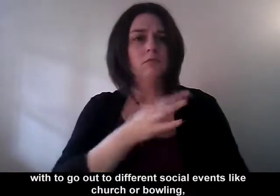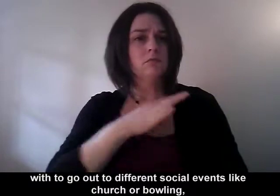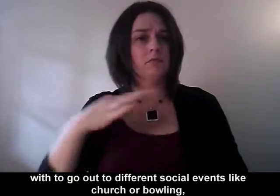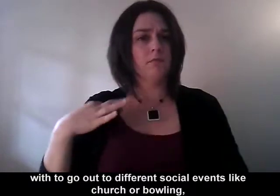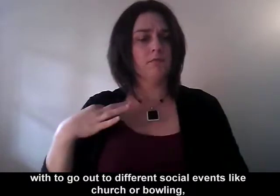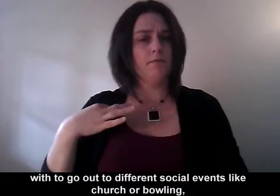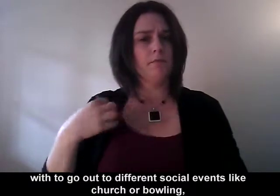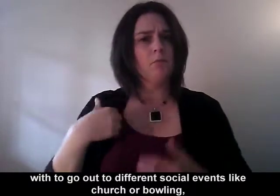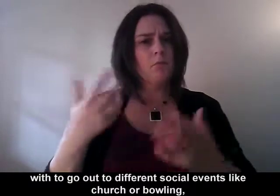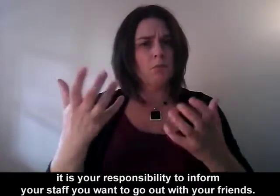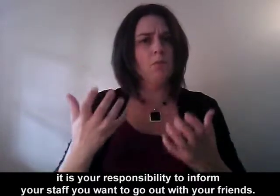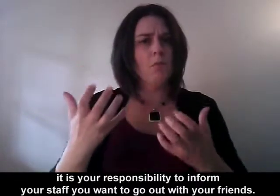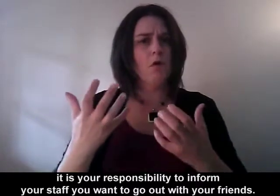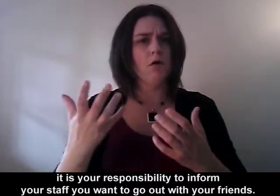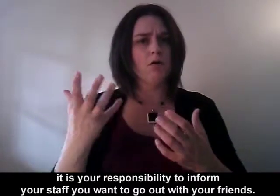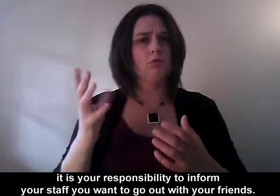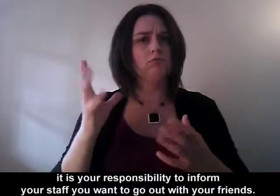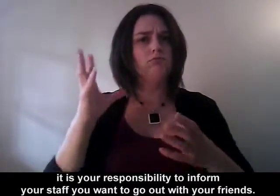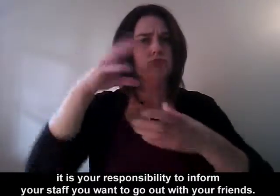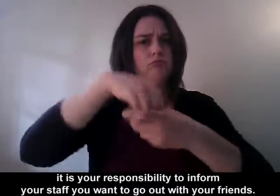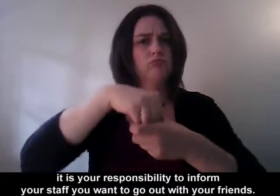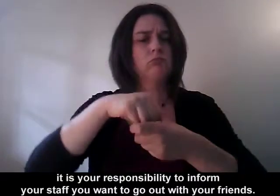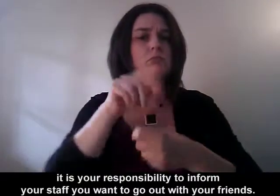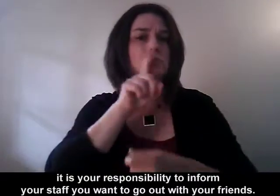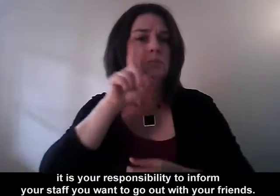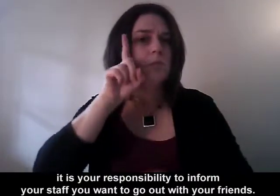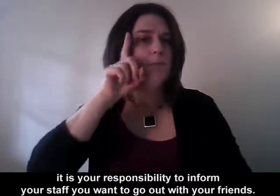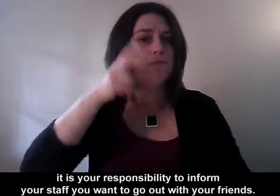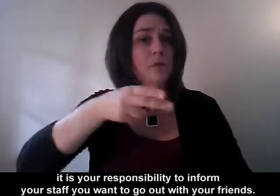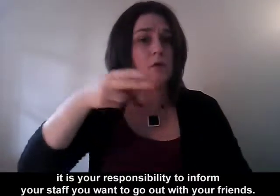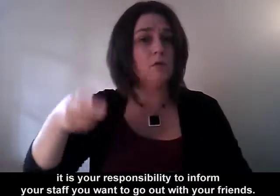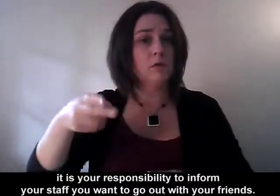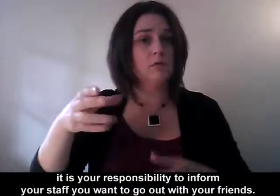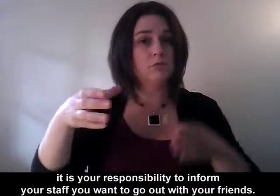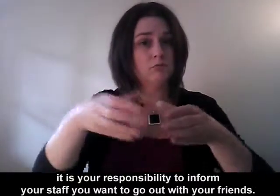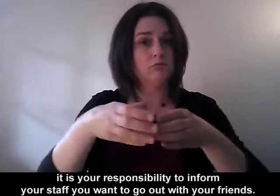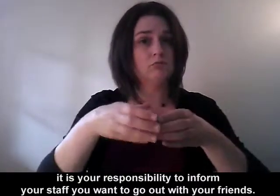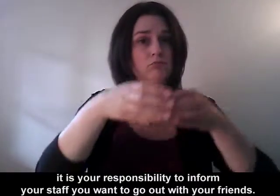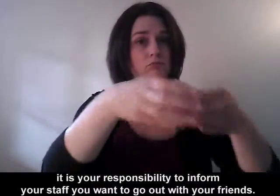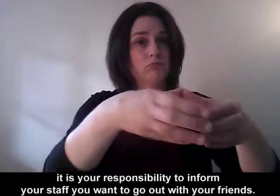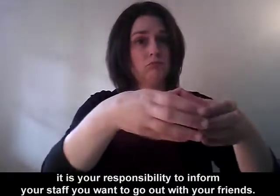bowling, it is your responsibility to inform your staff you want to go out with your friends.